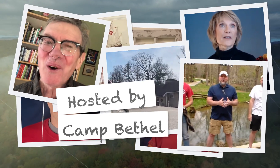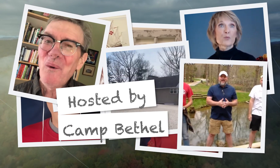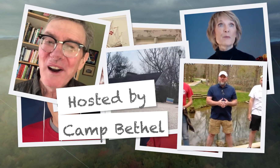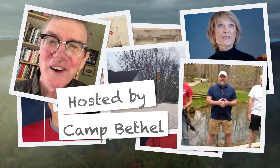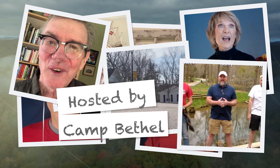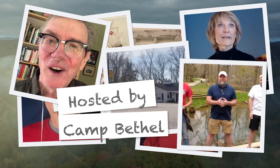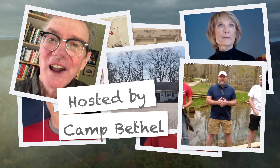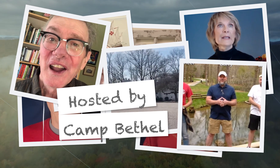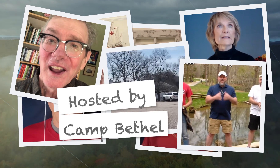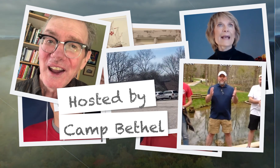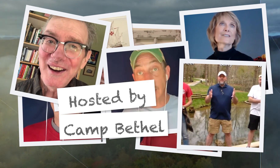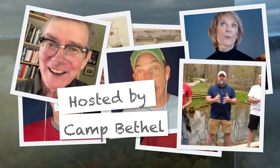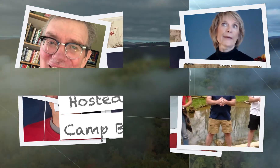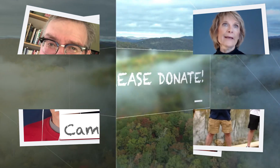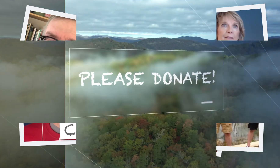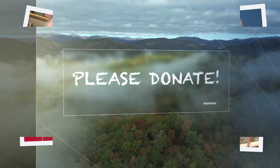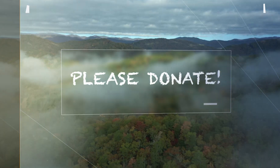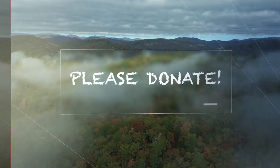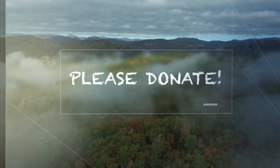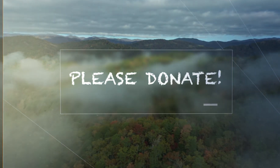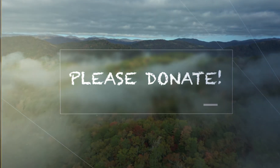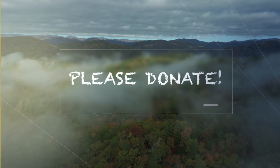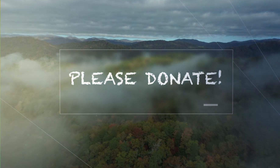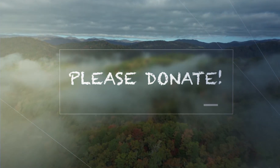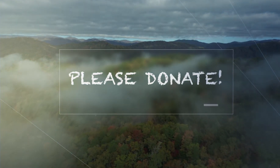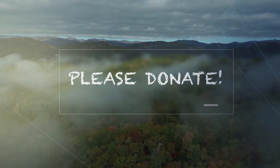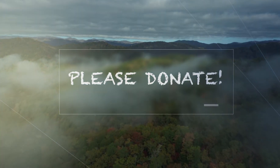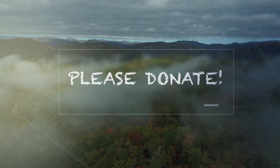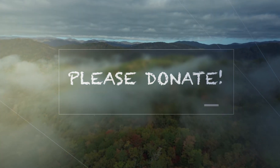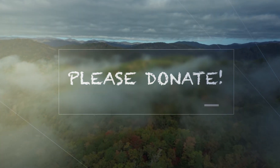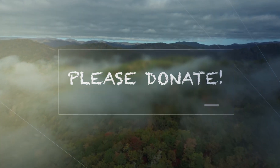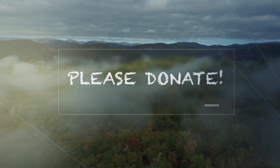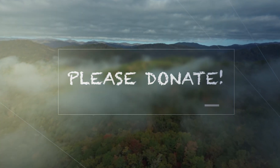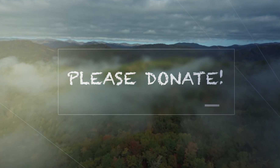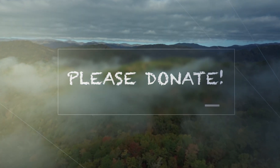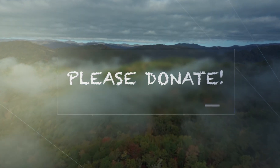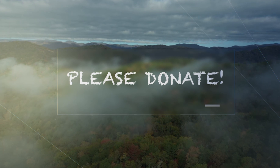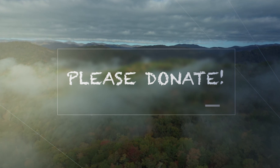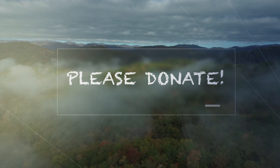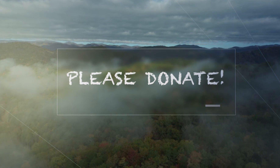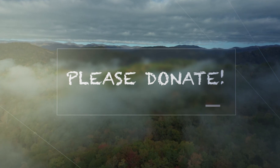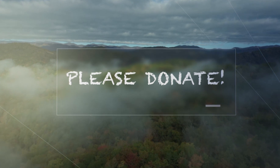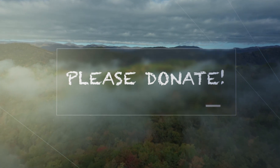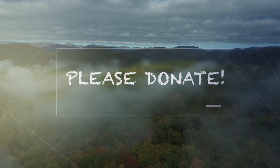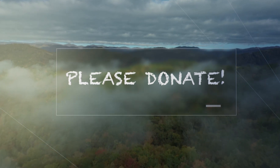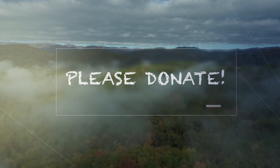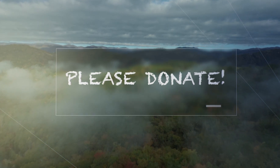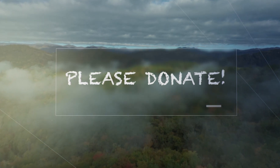please click on the link below and make your contribution toward the work the fun and the fellowship that find